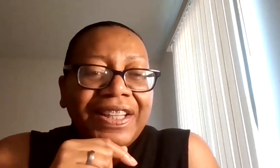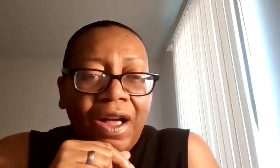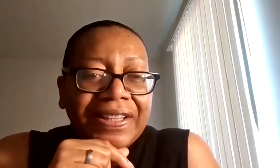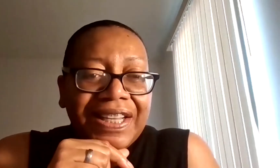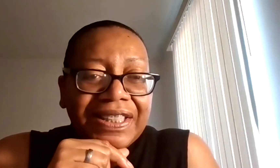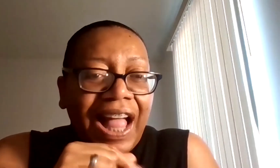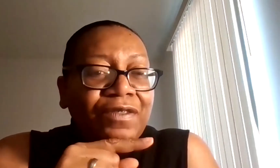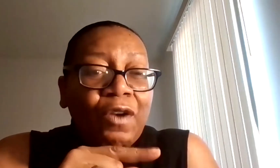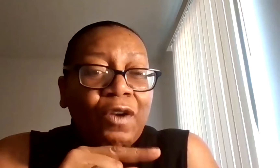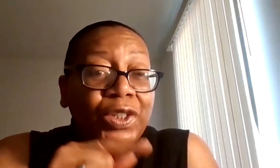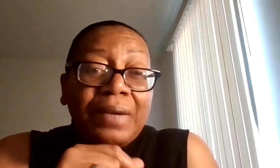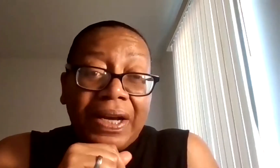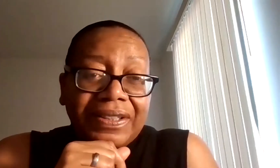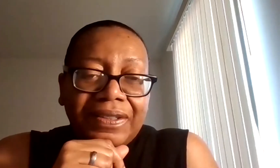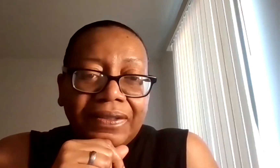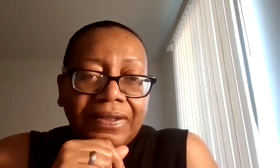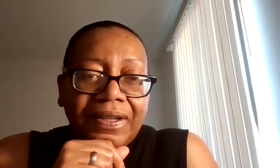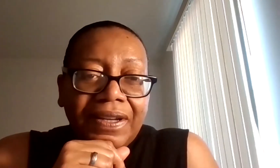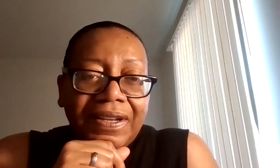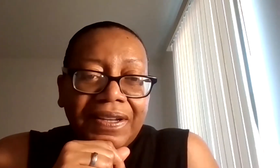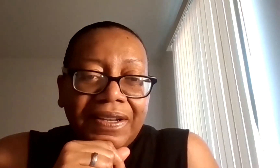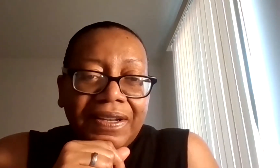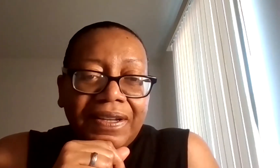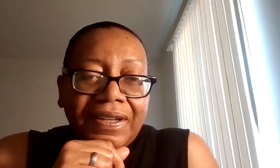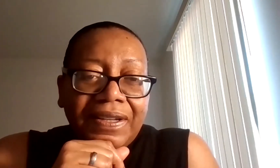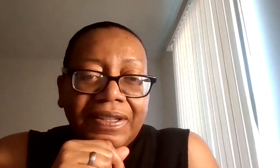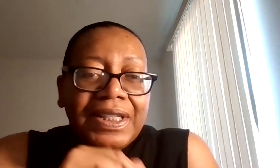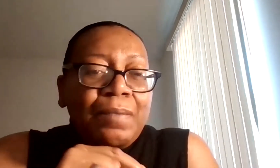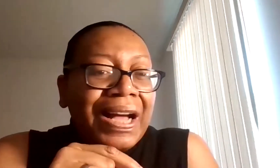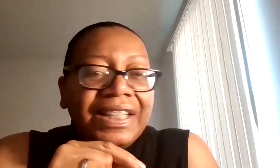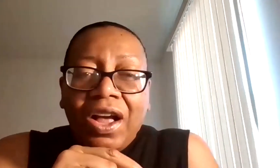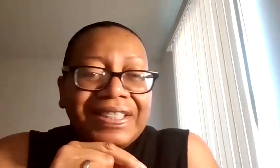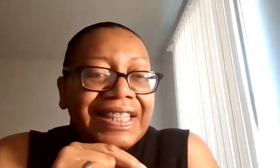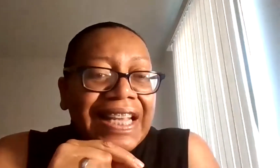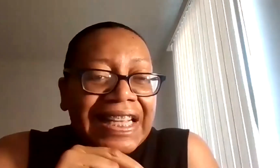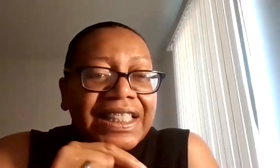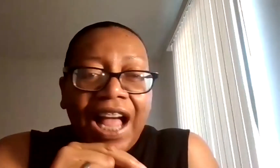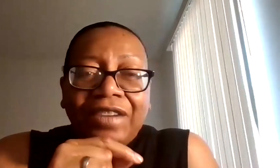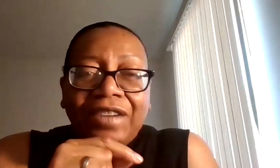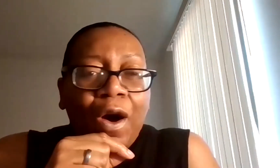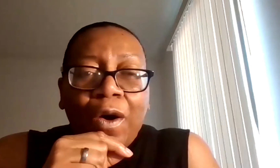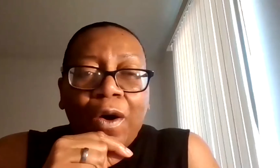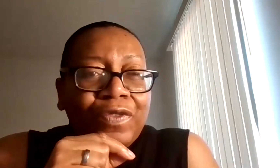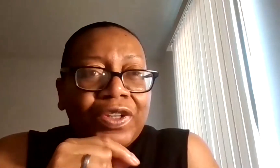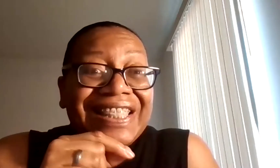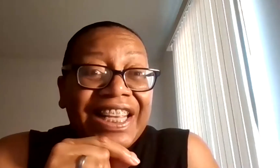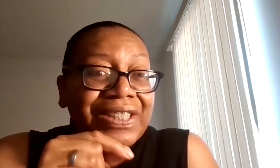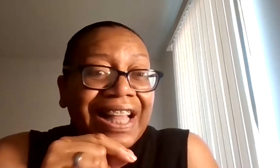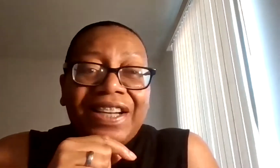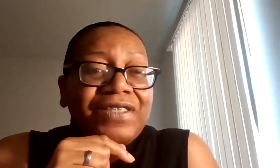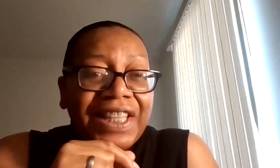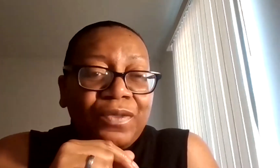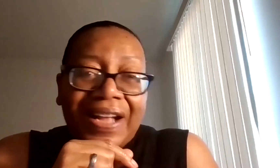somebody lost his life over 20 bucks. Mm-hmm. Mm-hmm. Somebody lost his life over